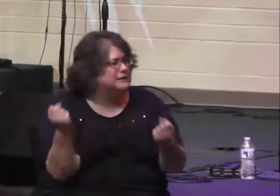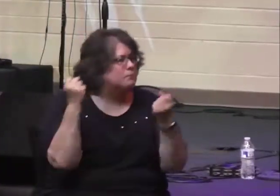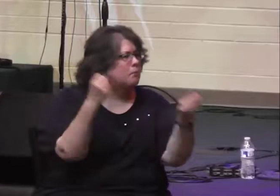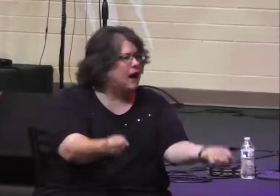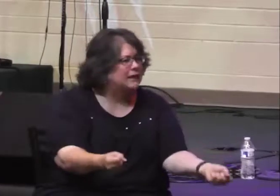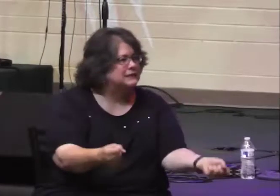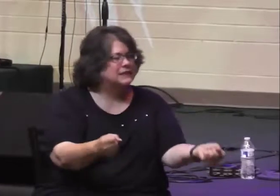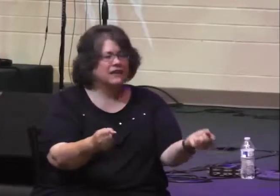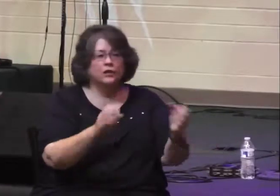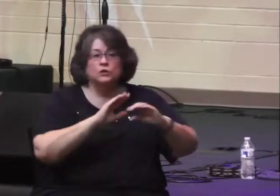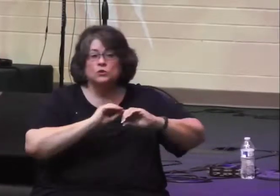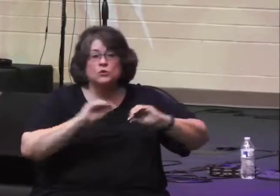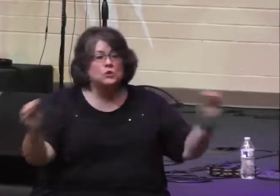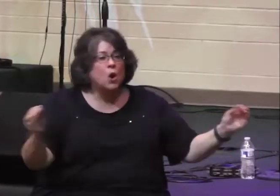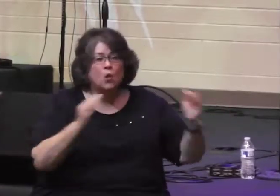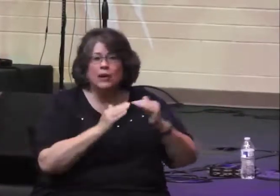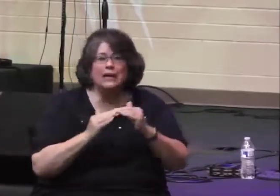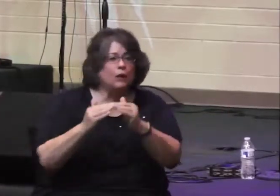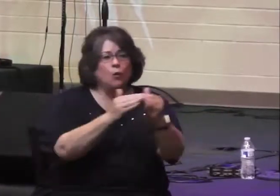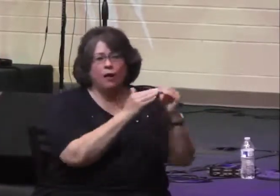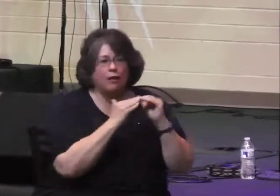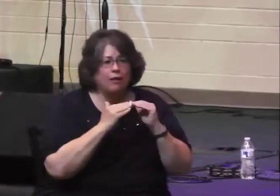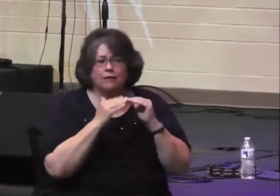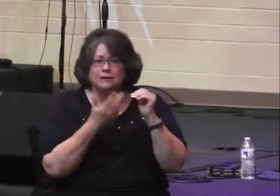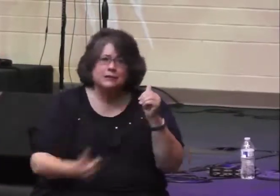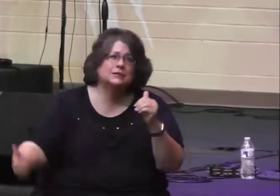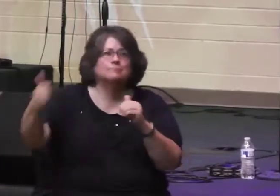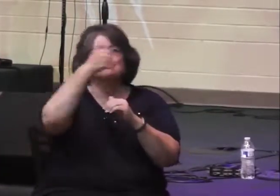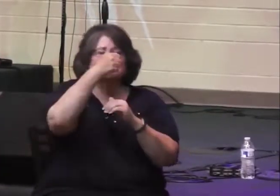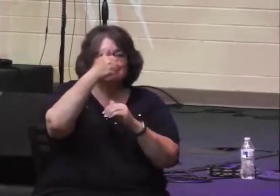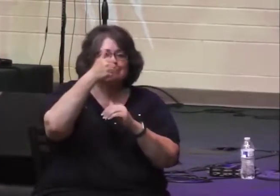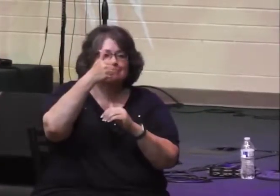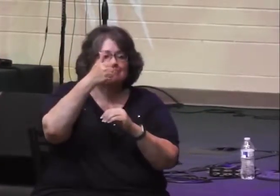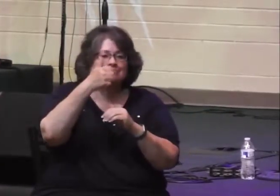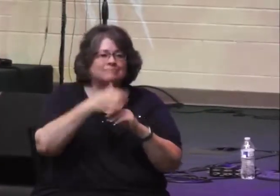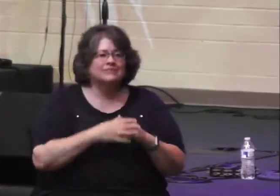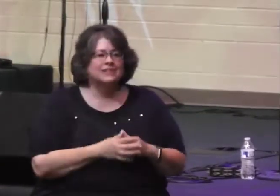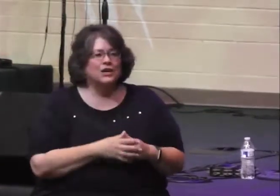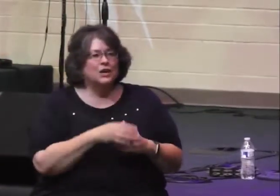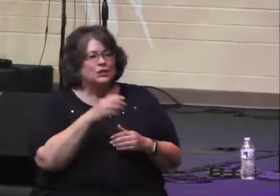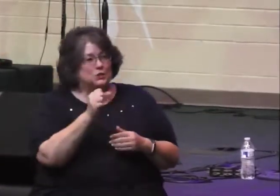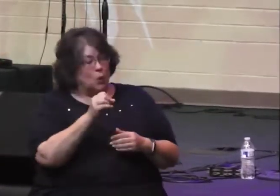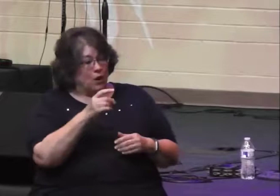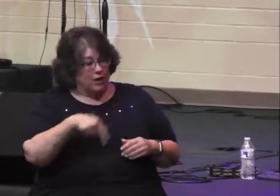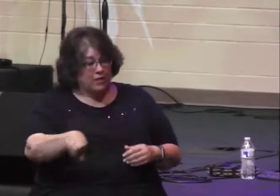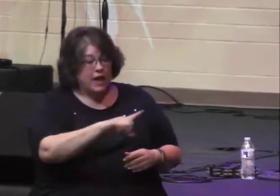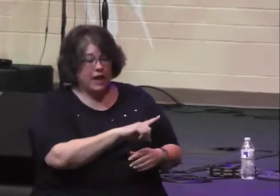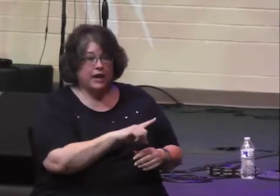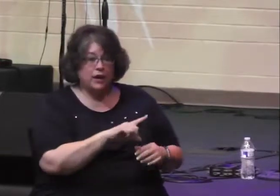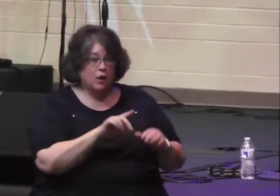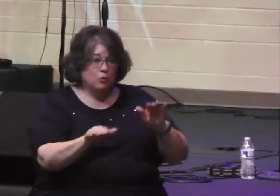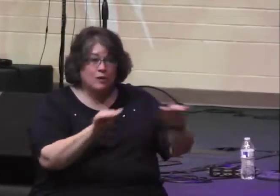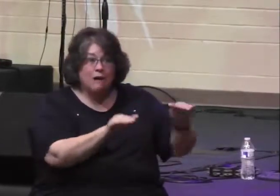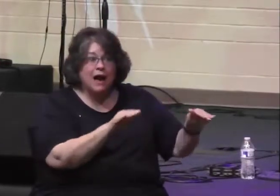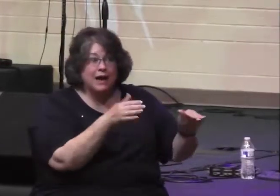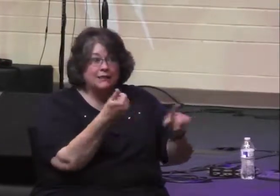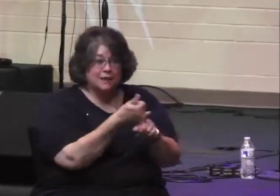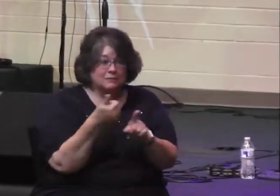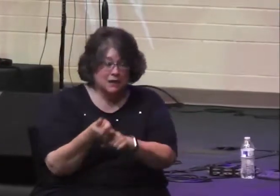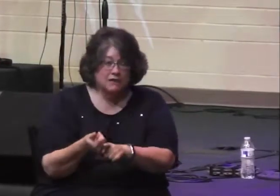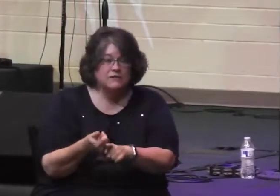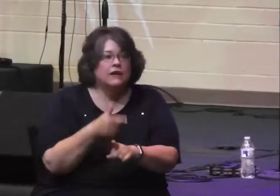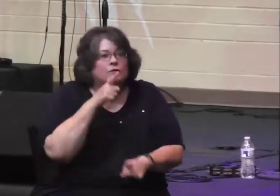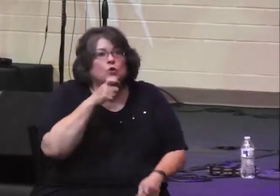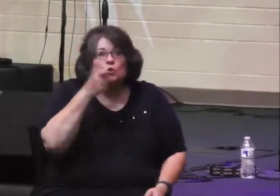power, his might are unequaled. And so they remind themselves before they get into the petition, they remind